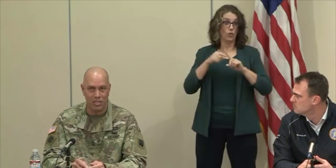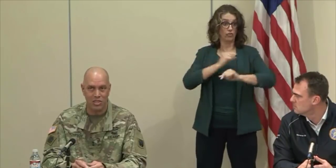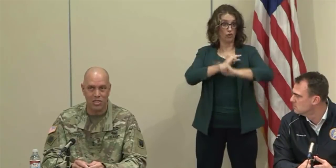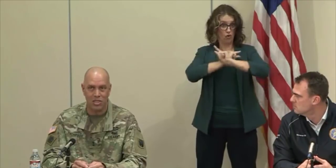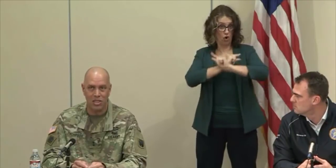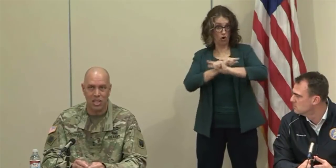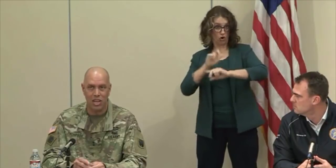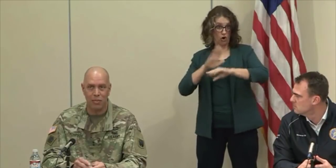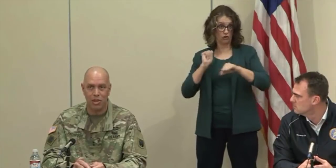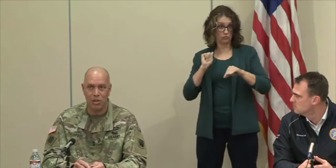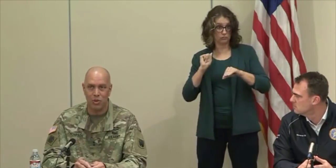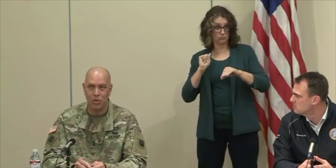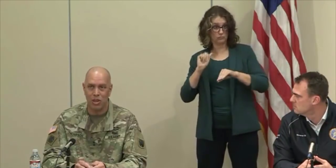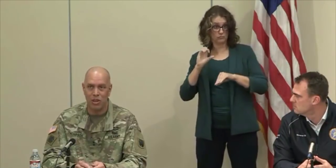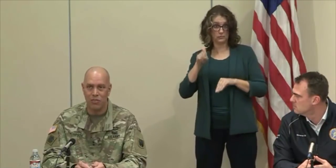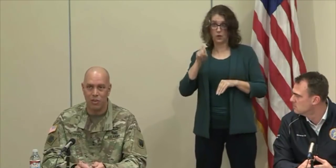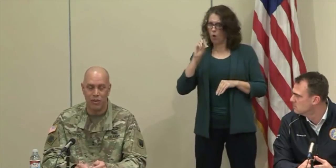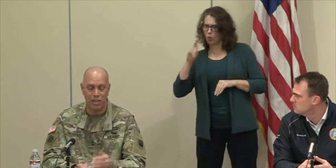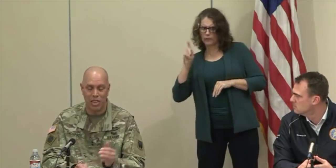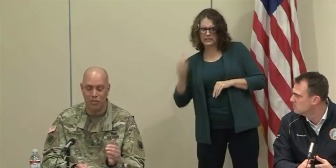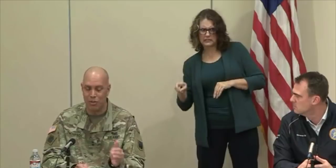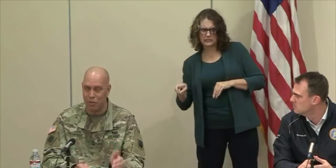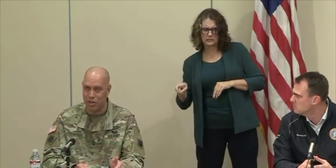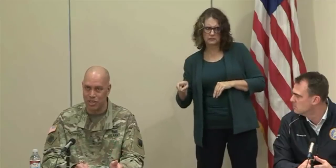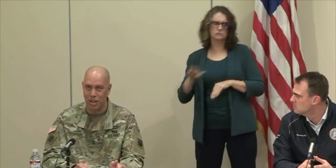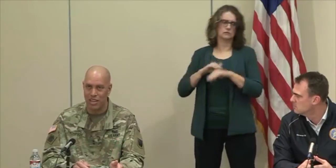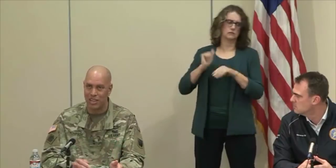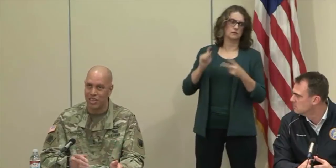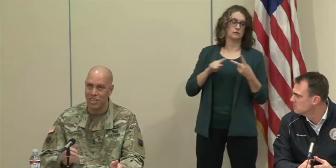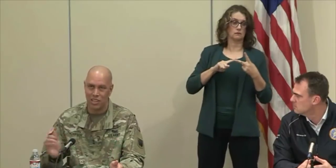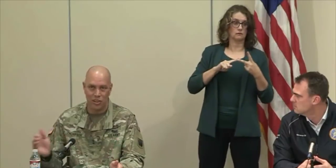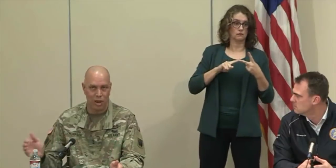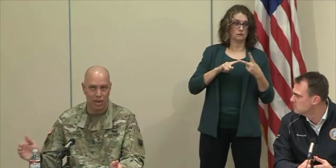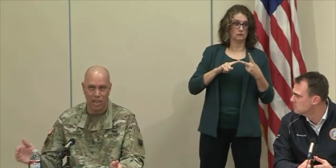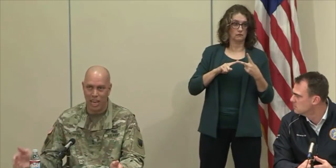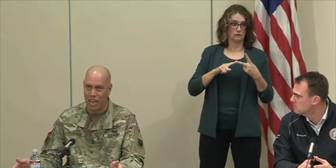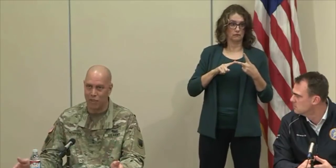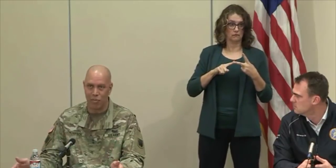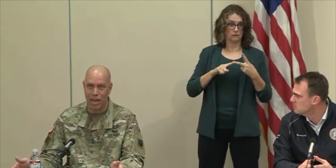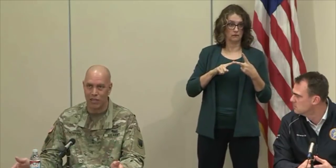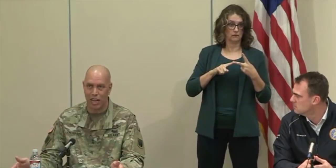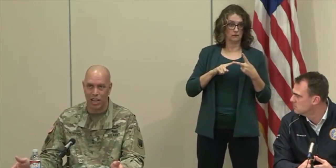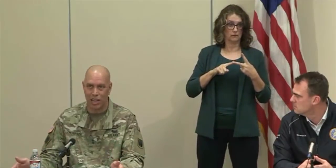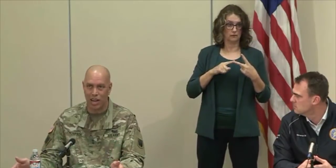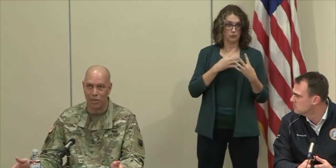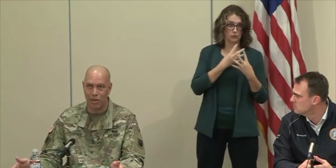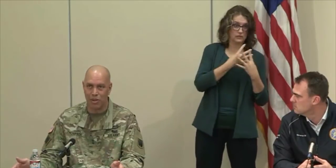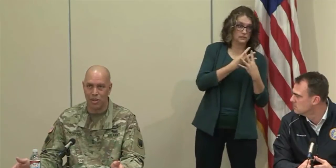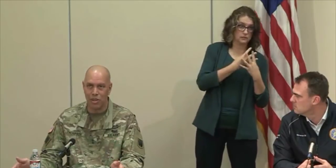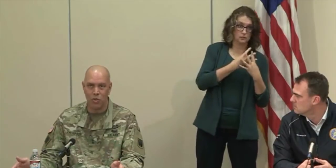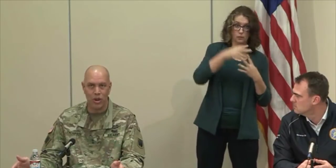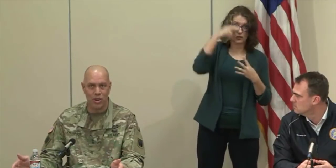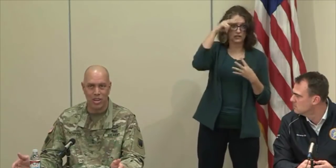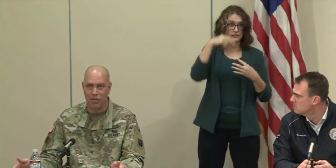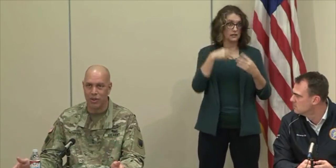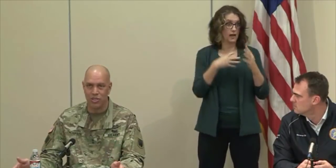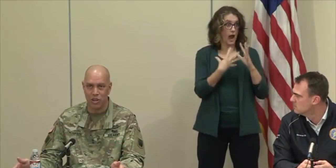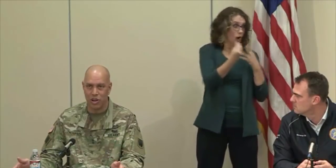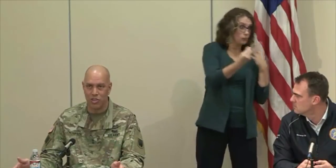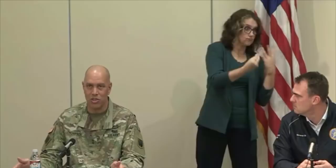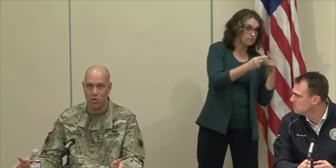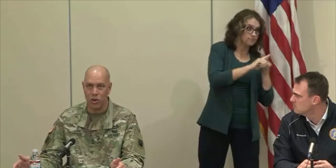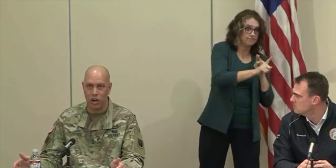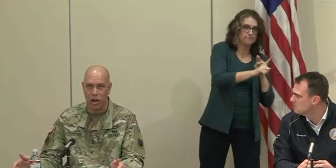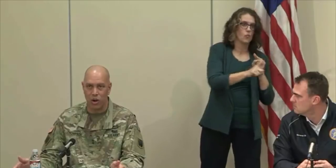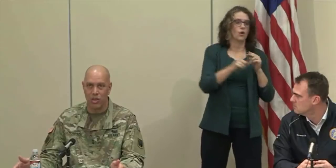Oklahoma needs us. And number two, from everything from a prison riot to dropping hay out of the back of a helicopter, we are never